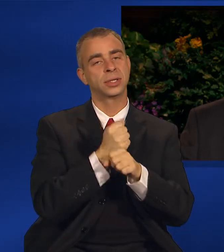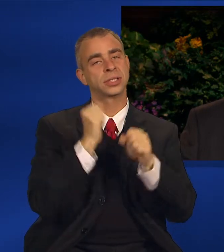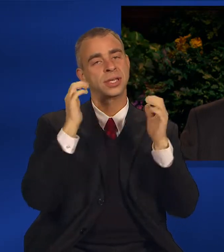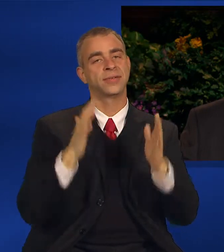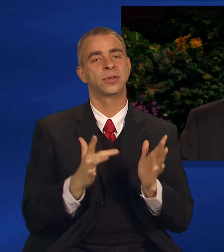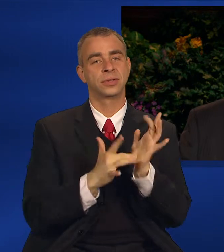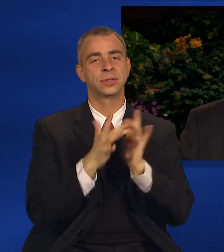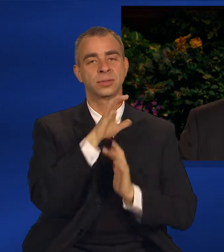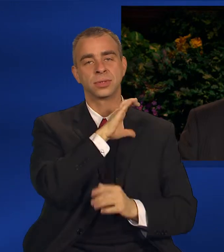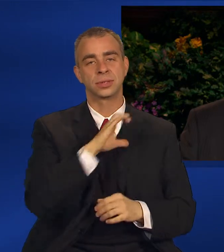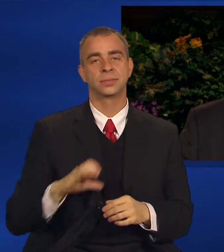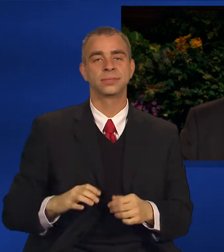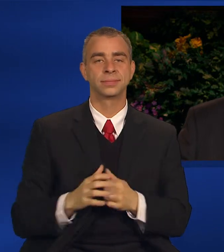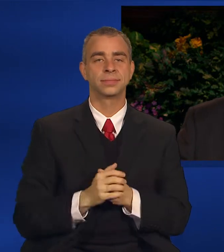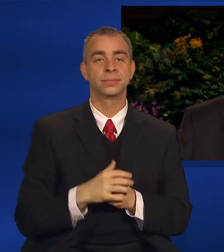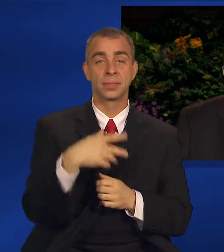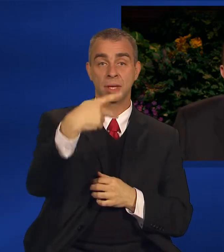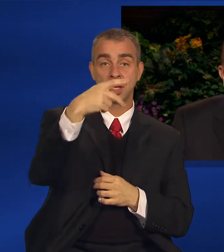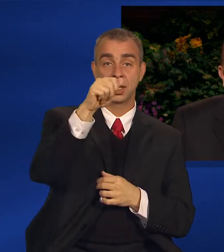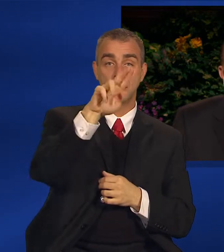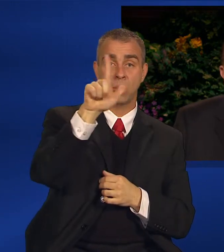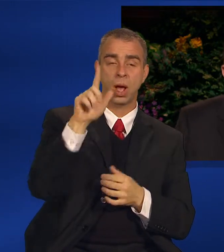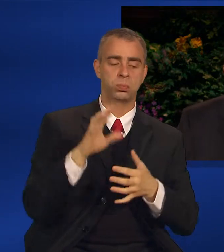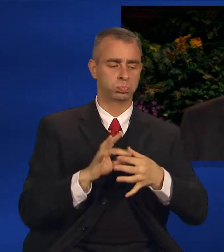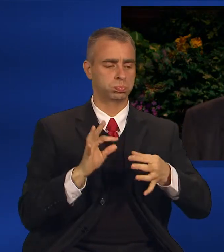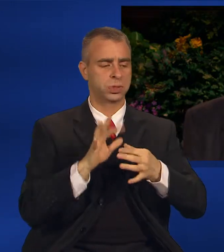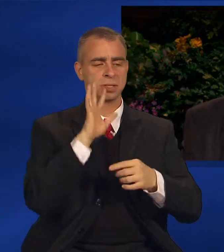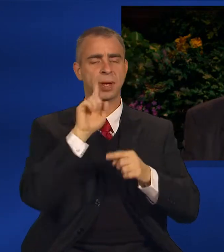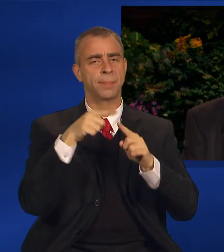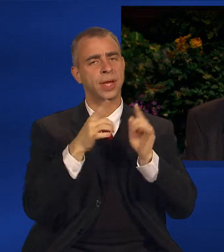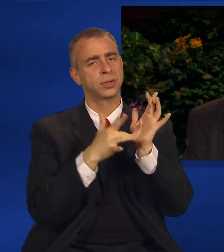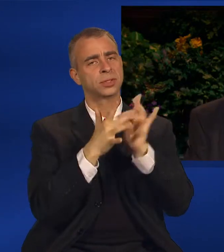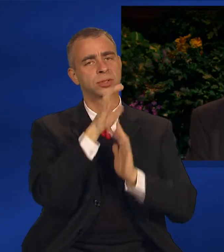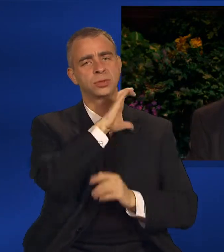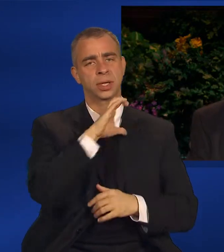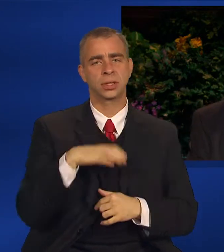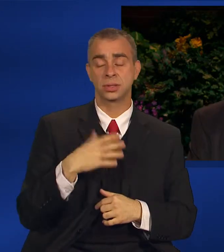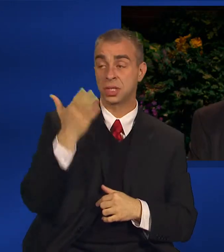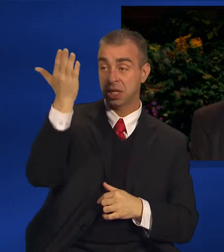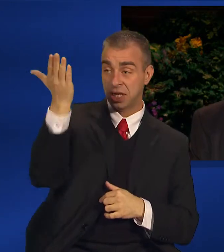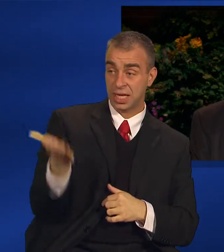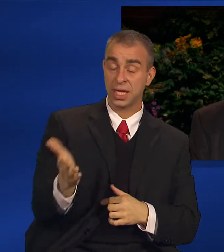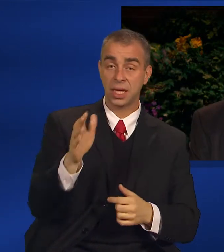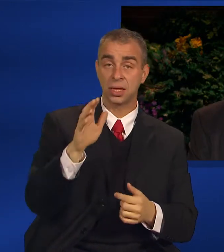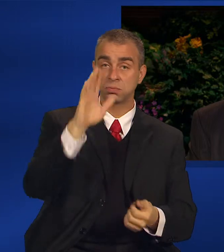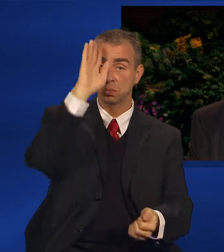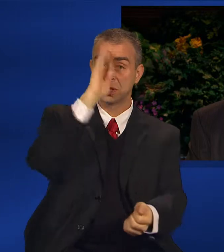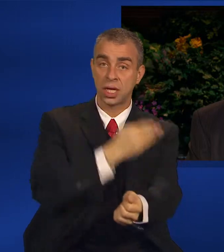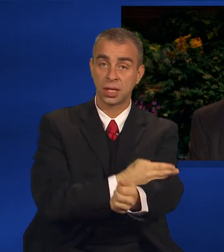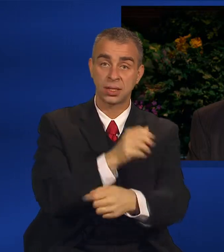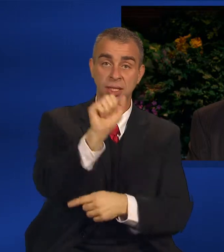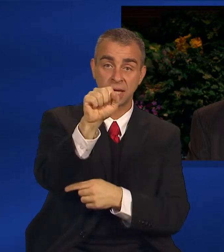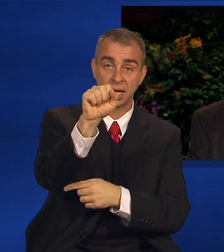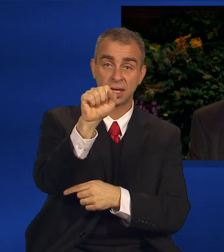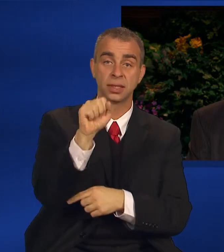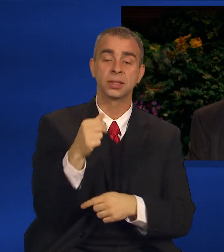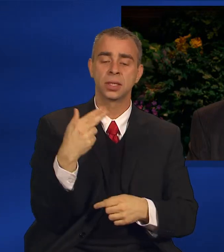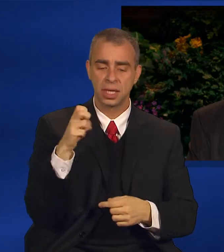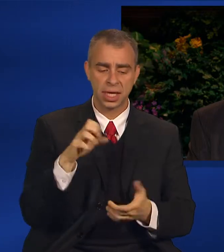Savior. Of him, Paul observed, though he were a son, yet he learned